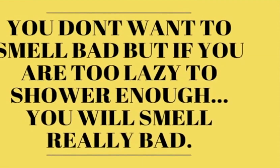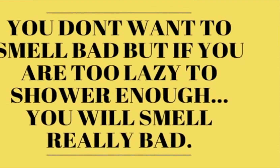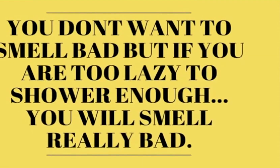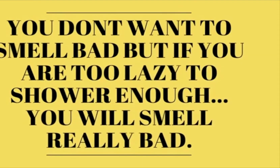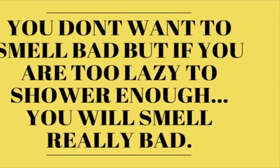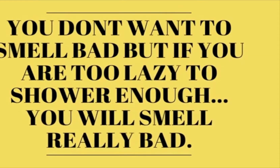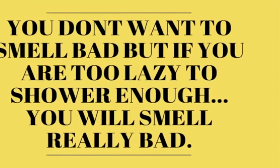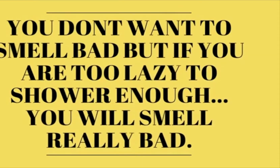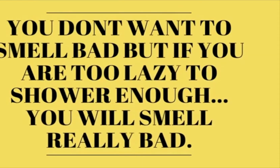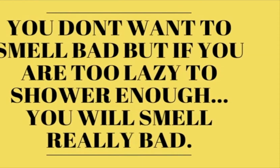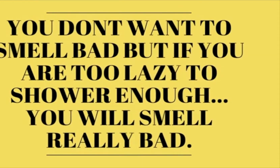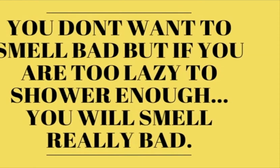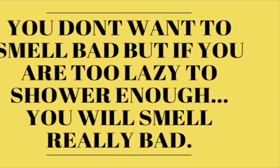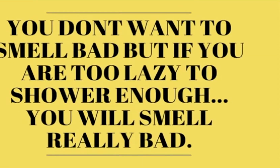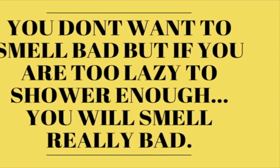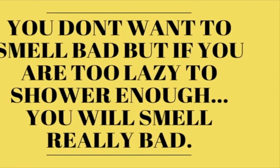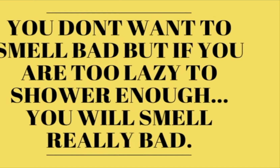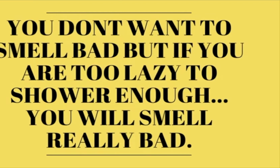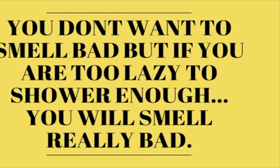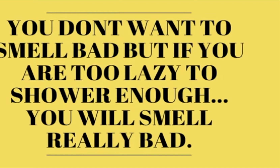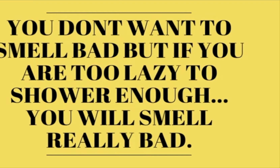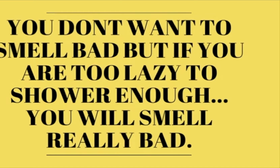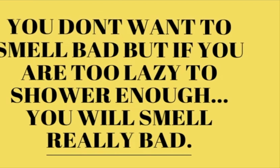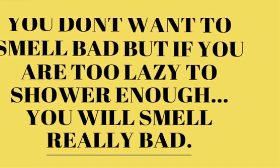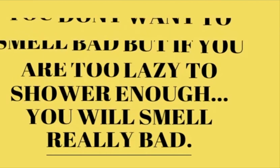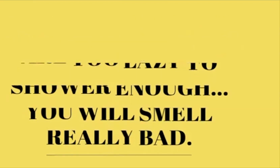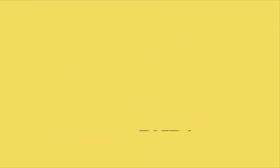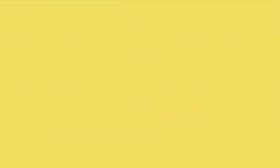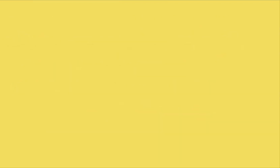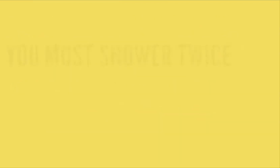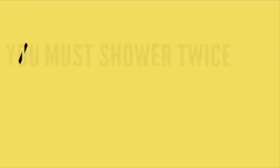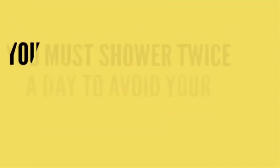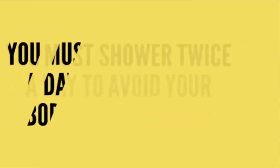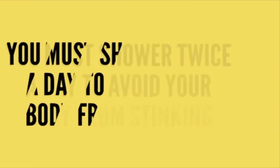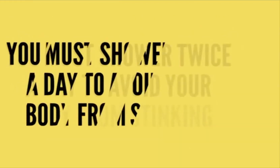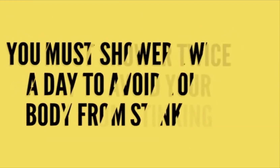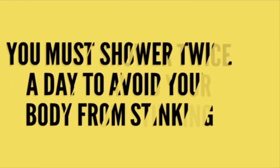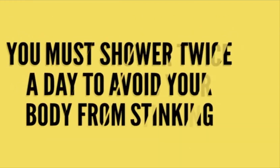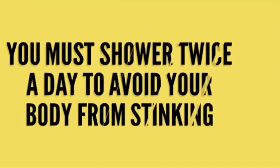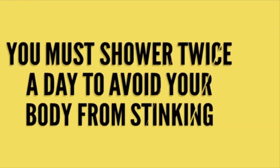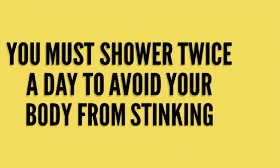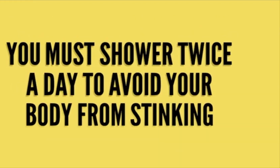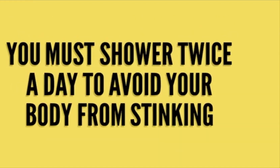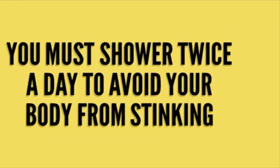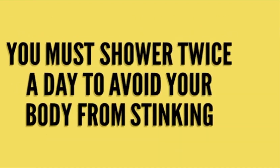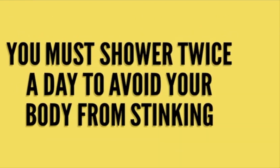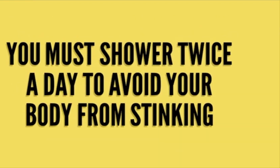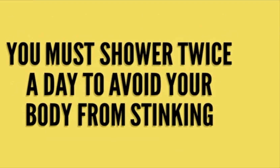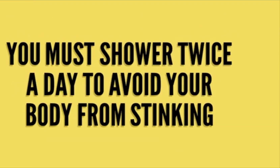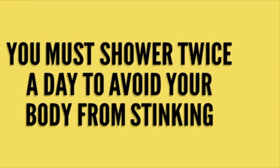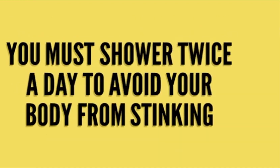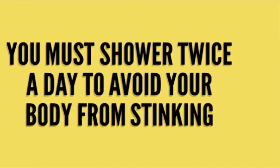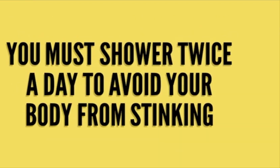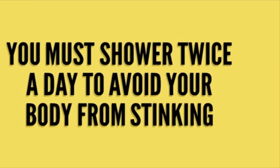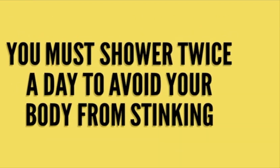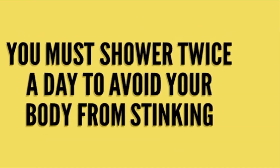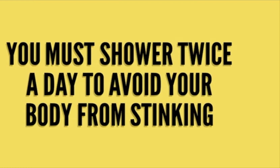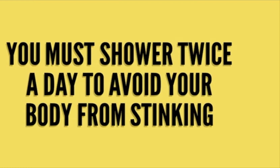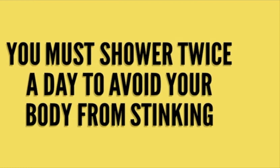too lazy to sorry enough that you were obviously going to smell really bad you must out twice a day to avoid your body from stinking twice